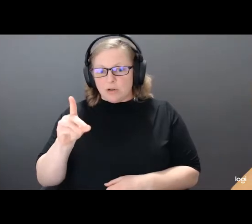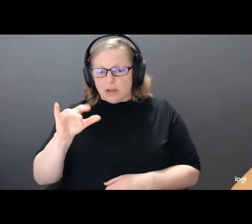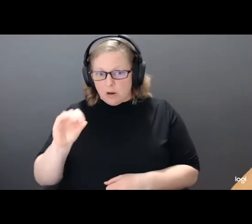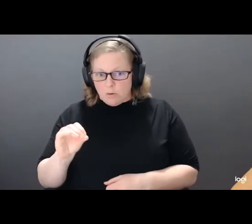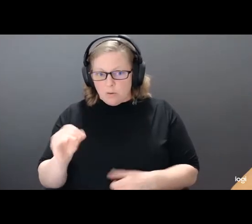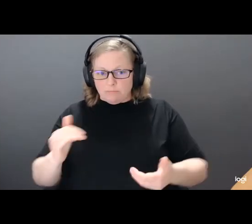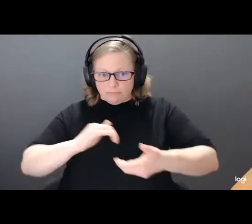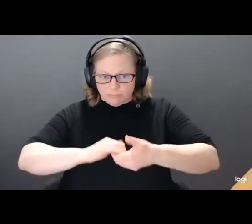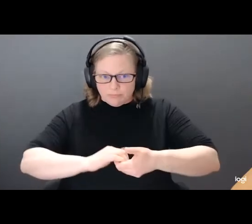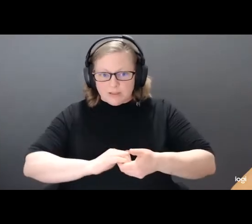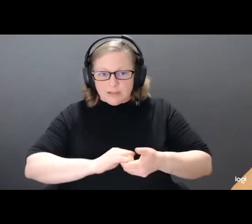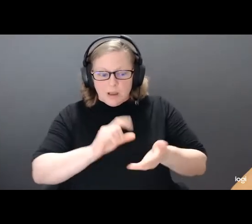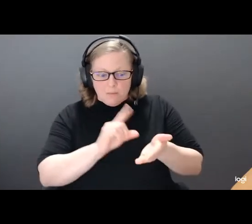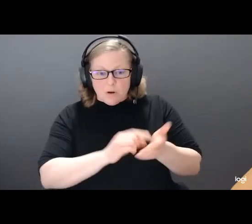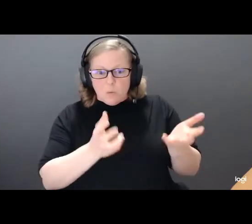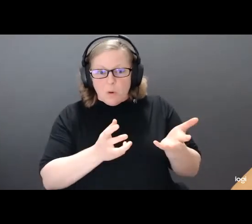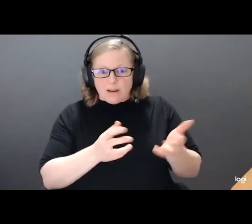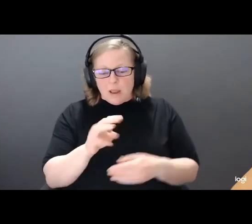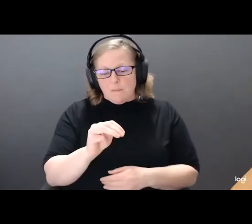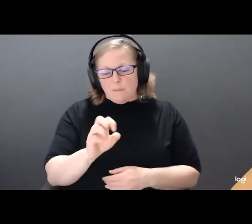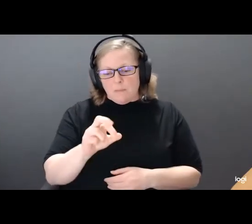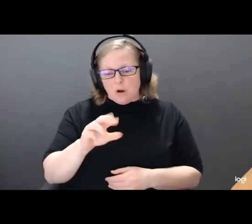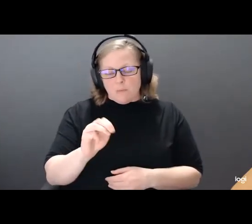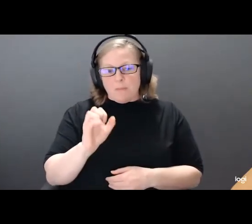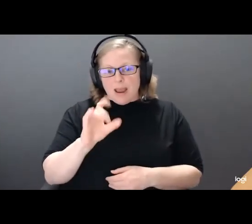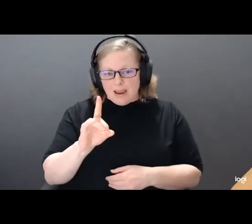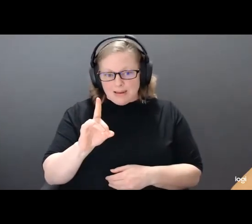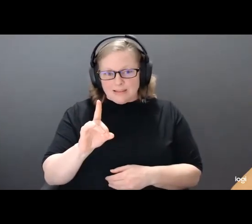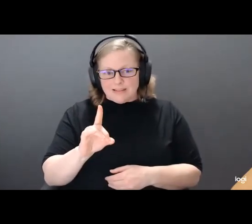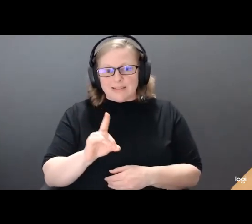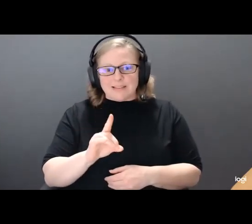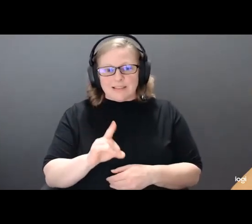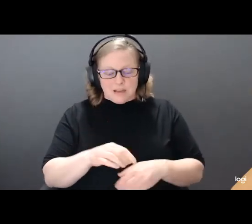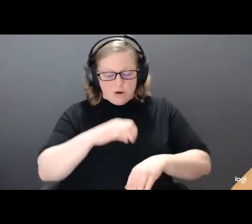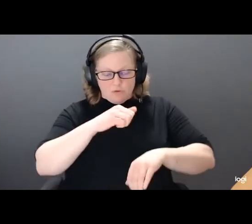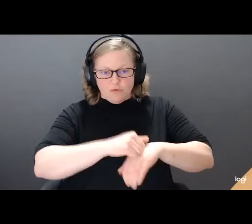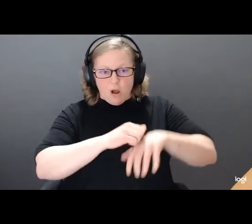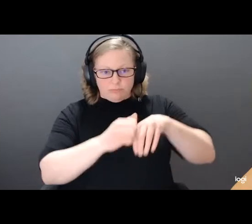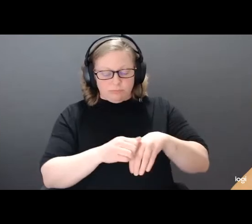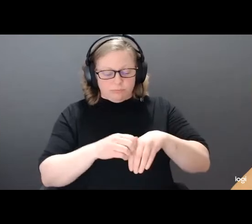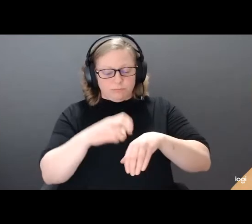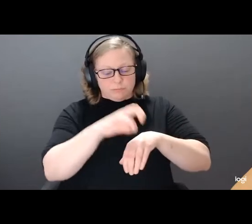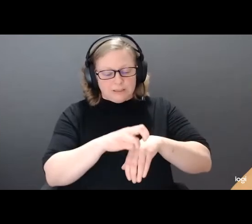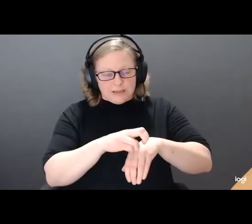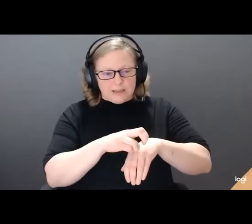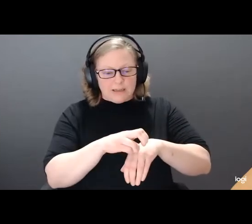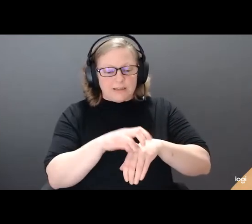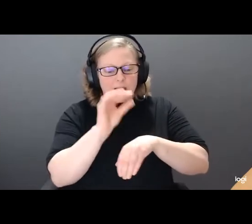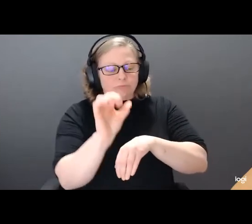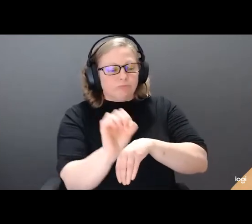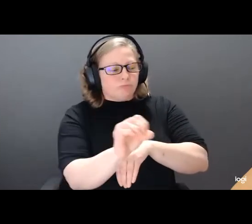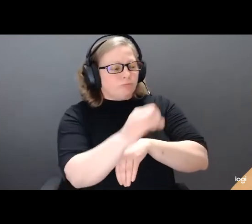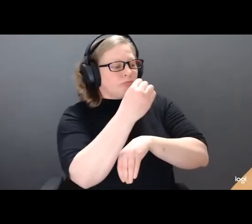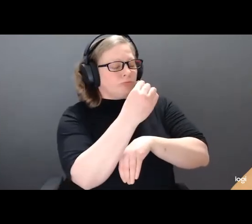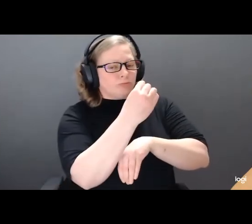mermaid with, so she's sitting on a rock with her back turned to the viewer. Her hair is blowing